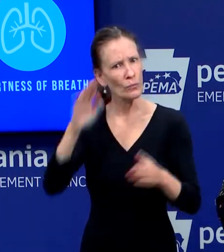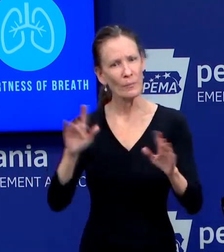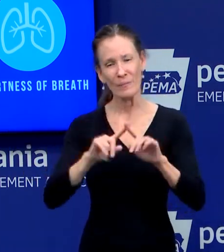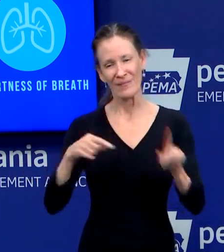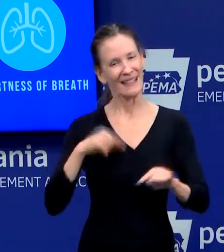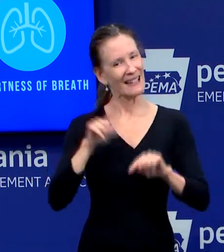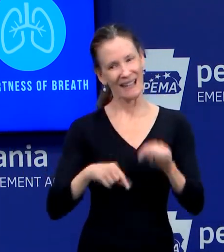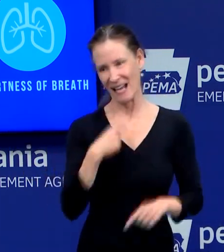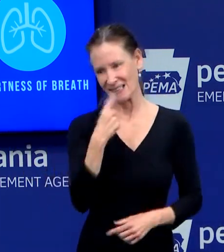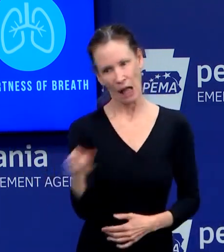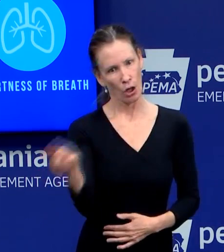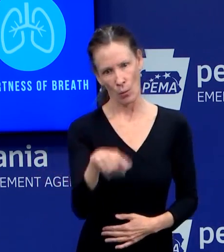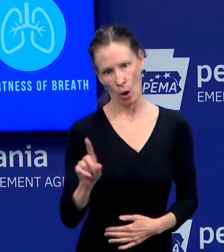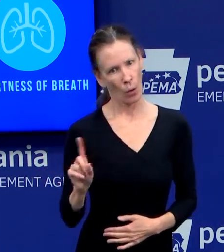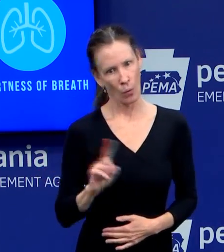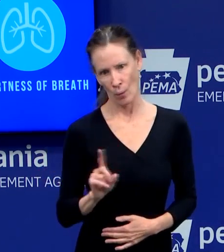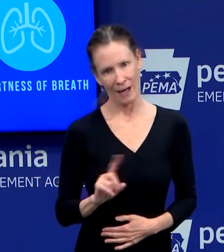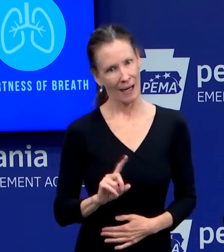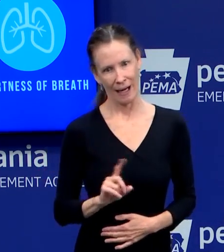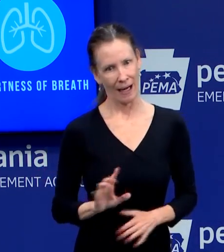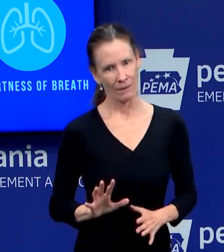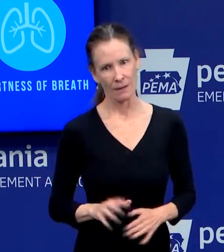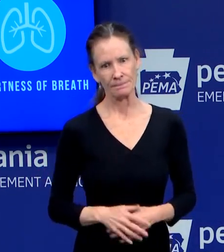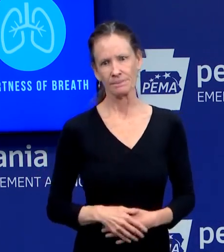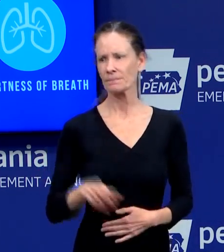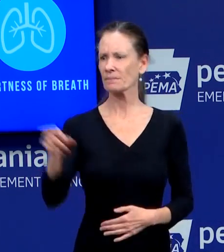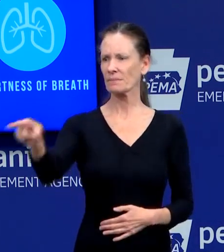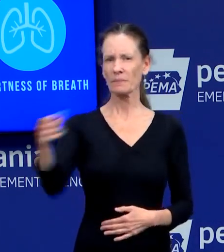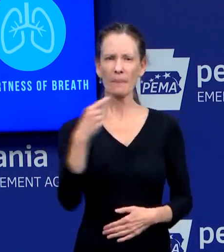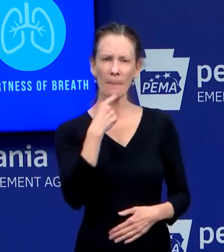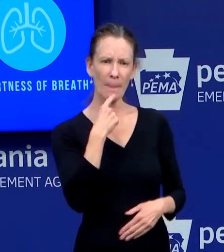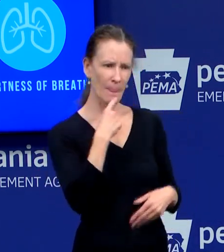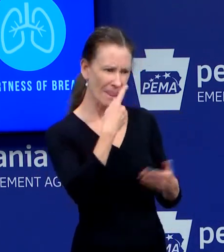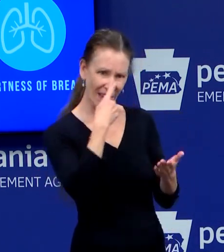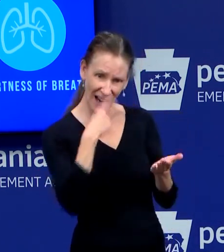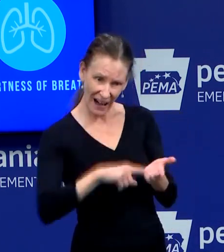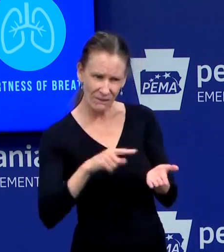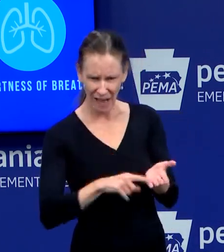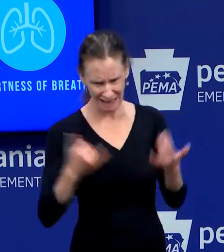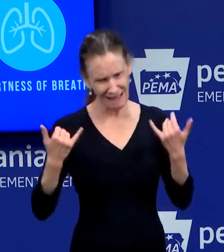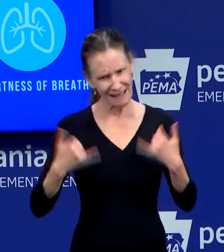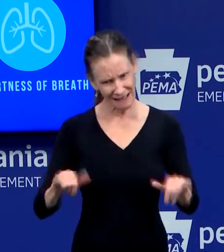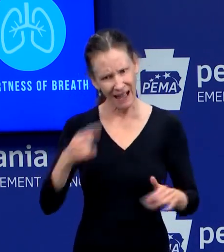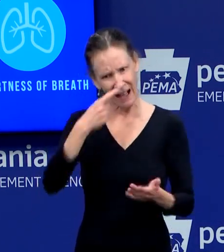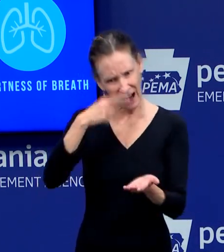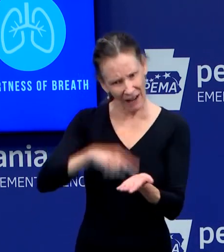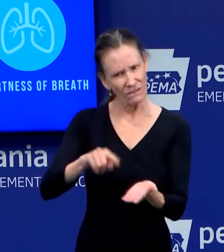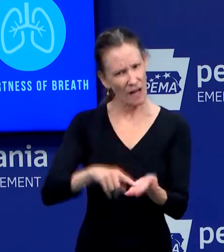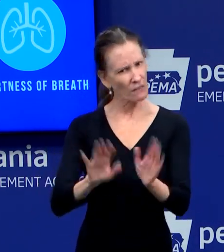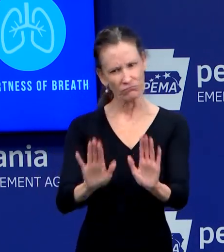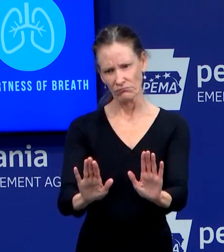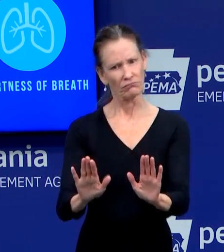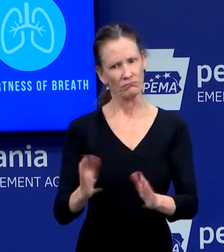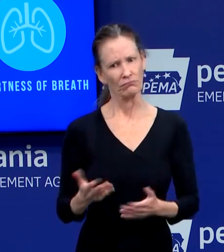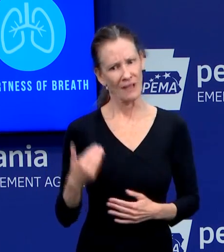There has been one, there has been one that has been under investigation and still under investigation looking for context. community spread?